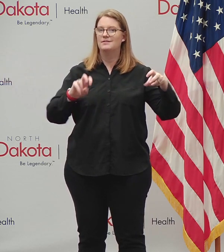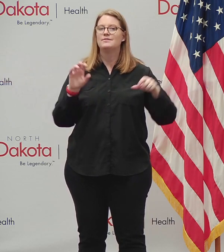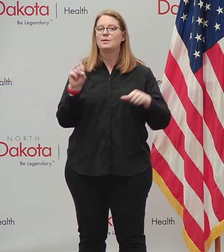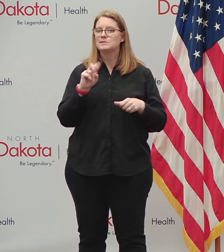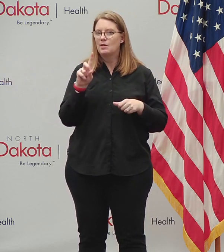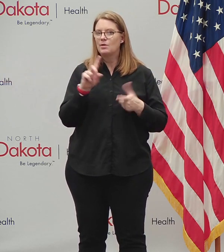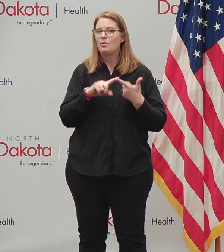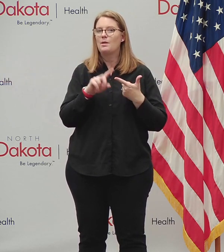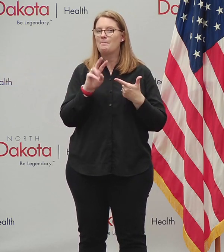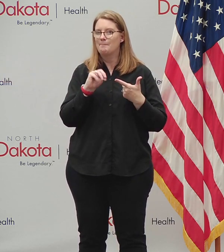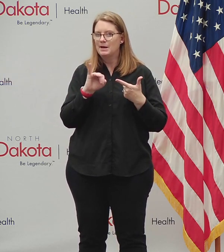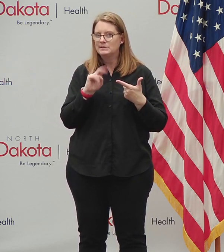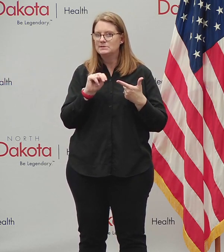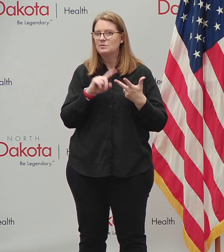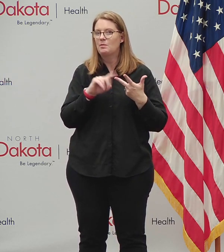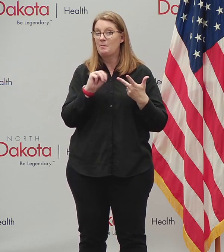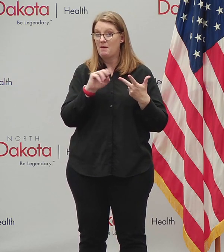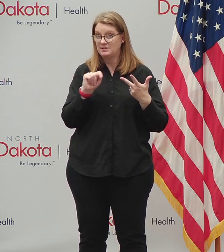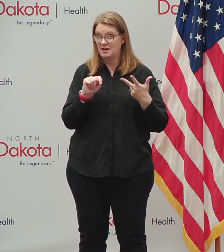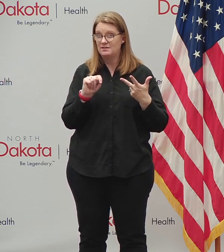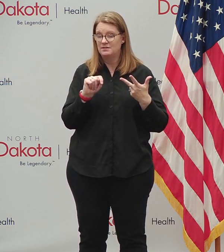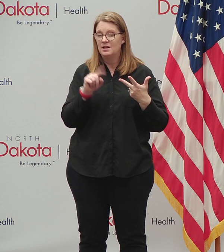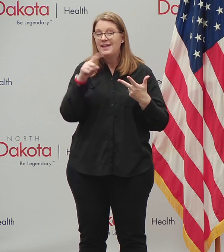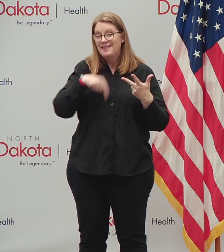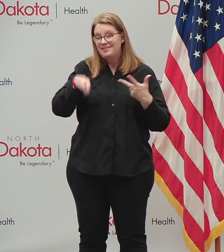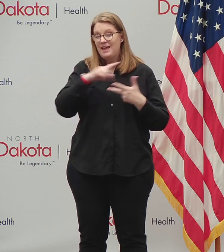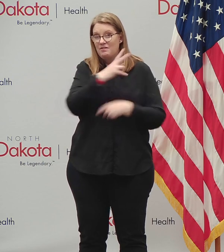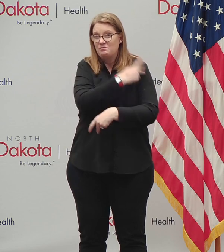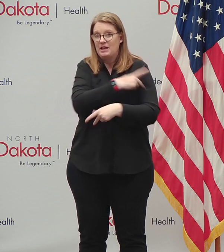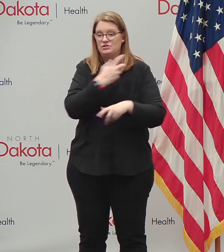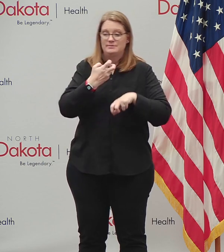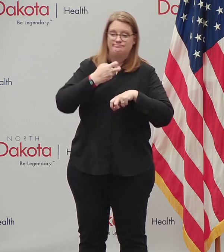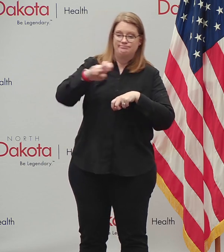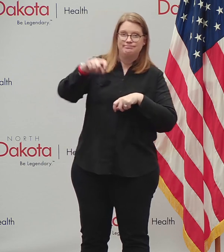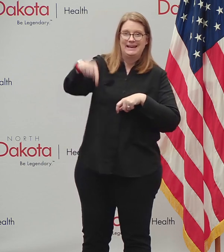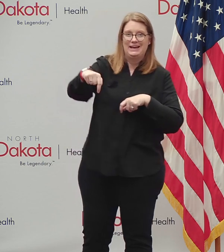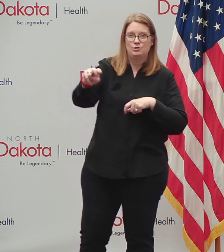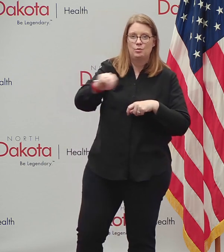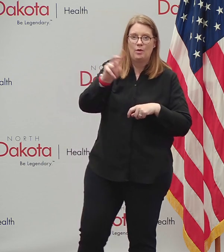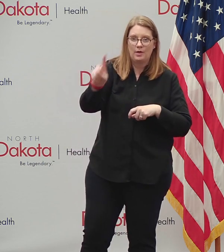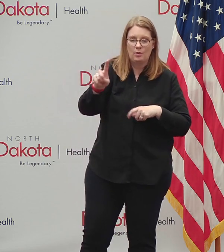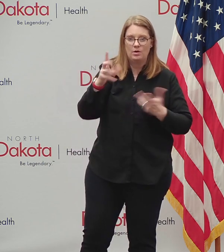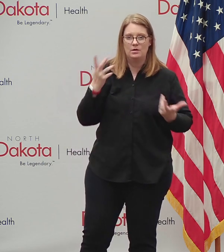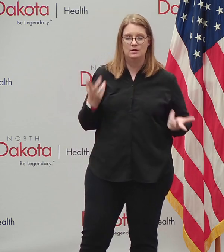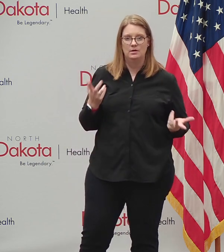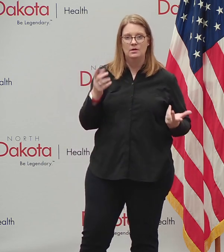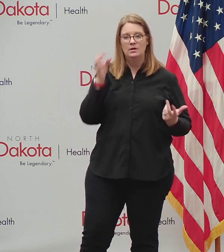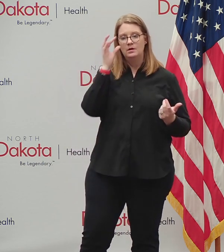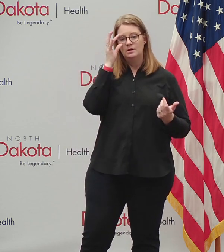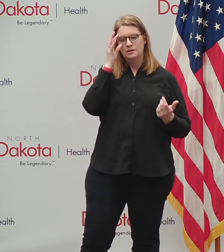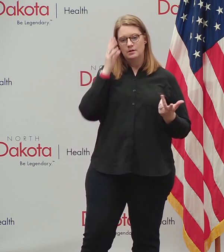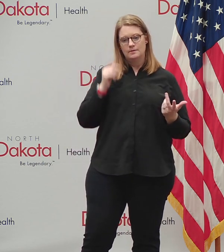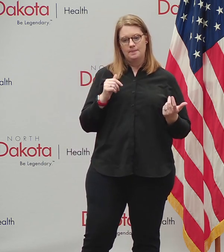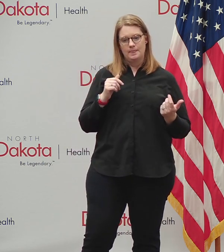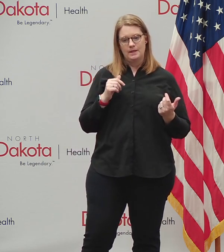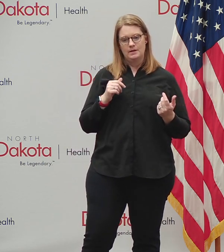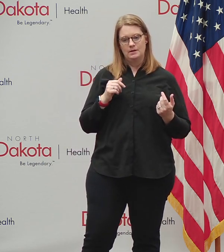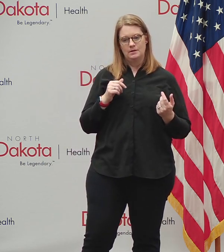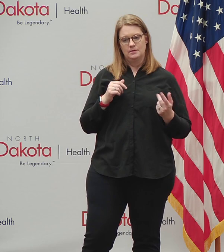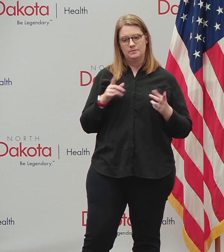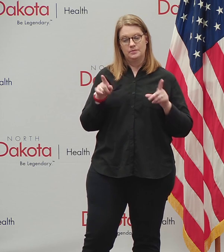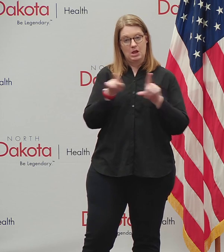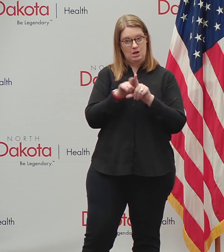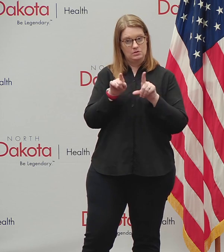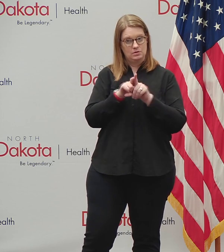spread. Finally, bed capacity is at a single point in time, along with